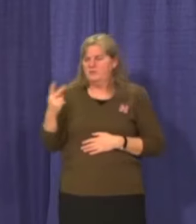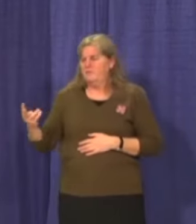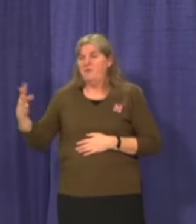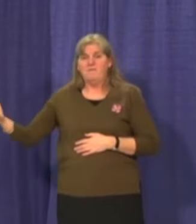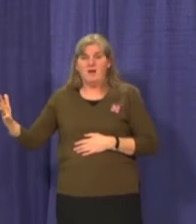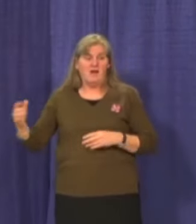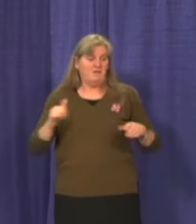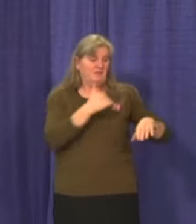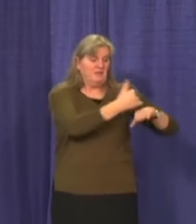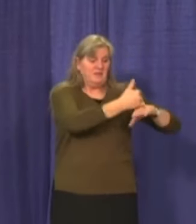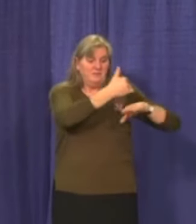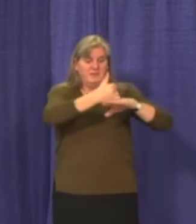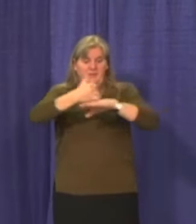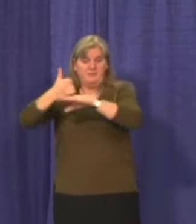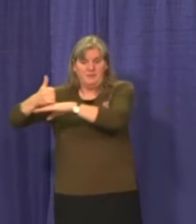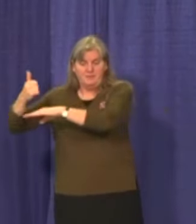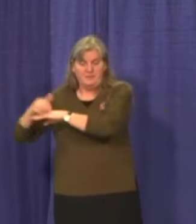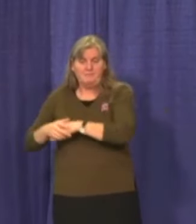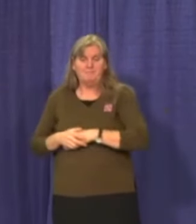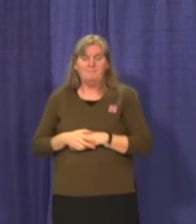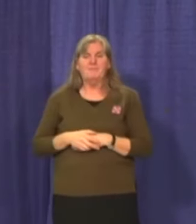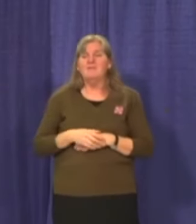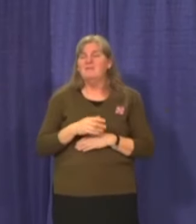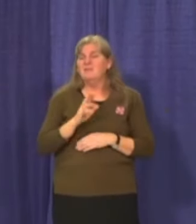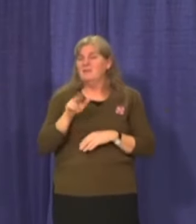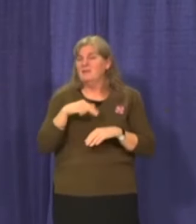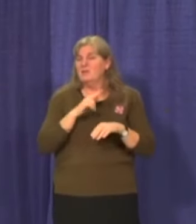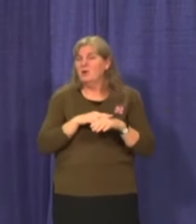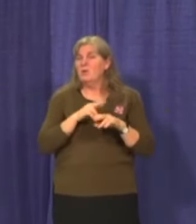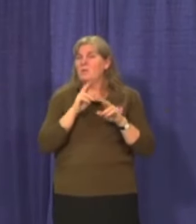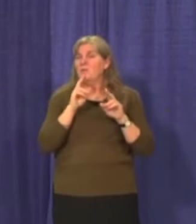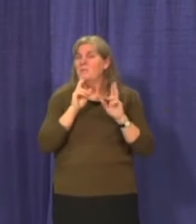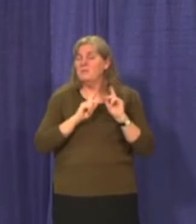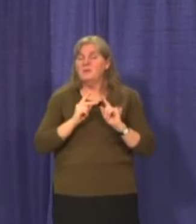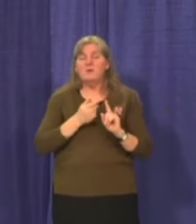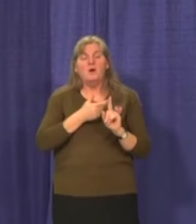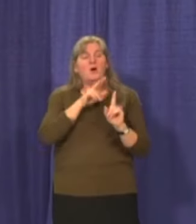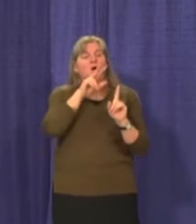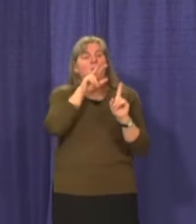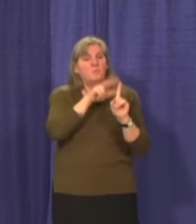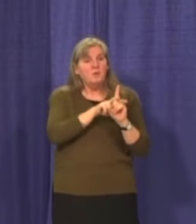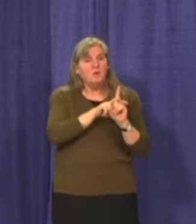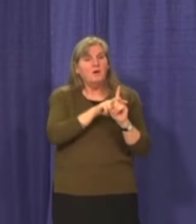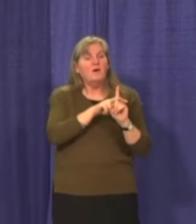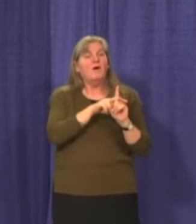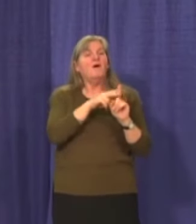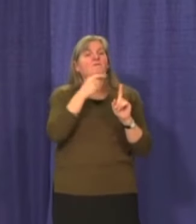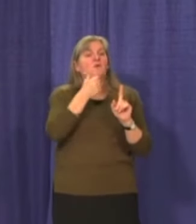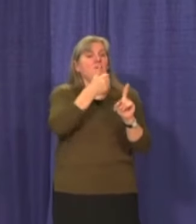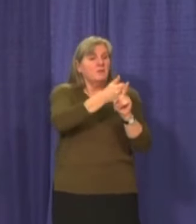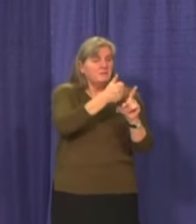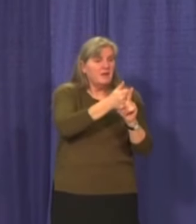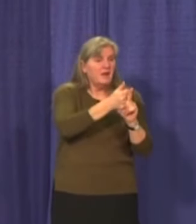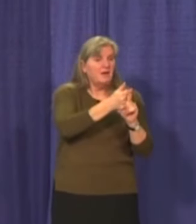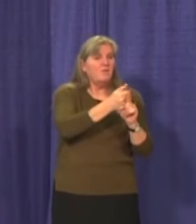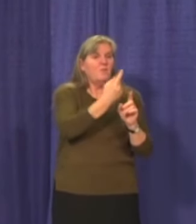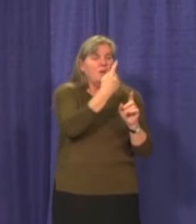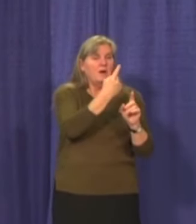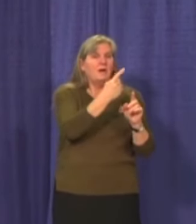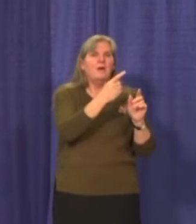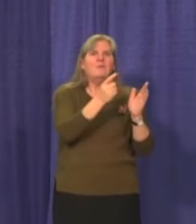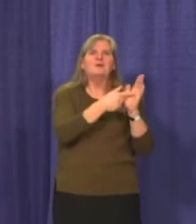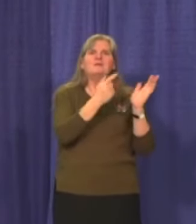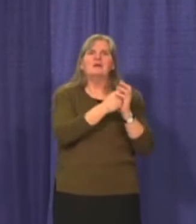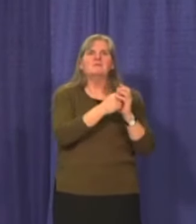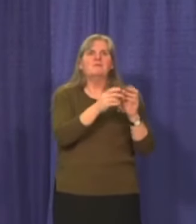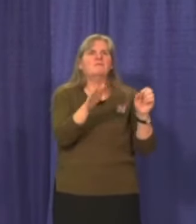they, they had adjusted because normally people are booking for themselves in one slot. But what they understood was that often a household would